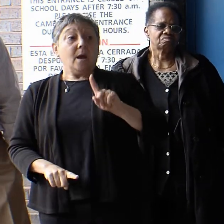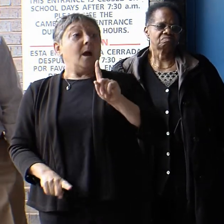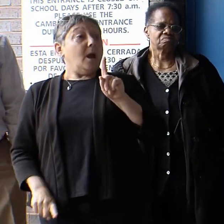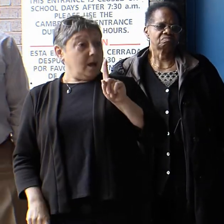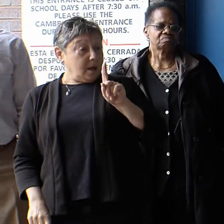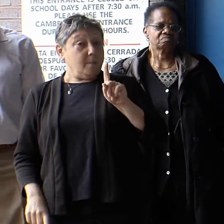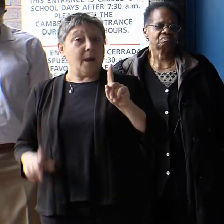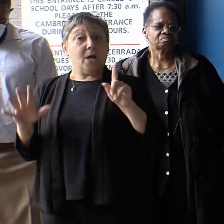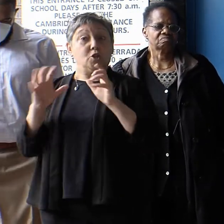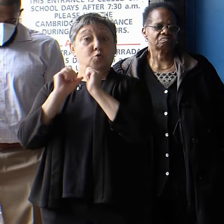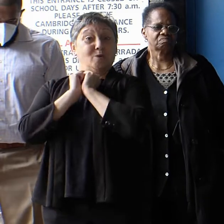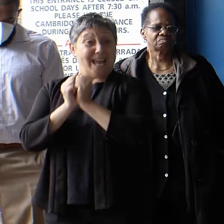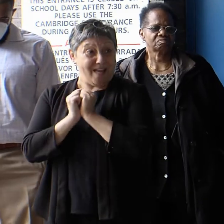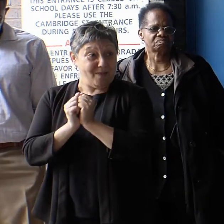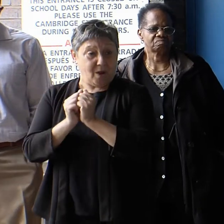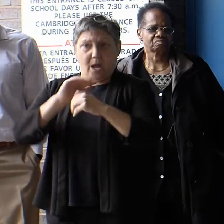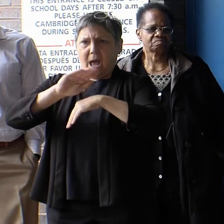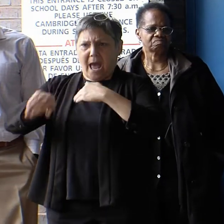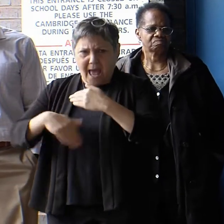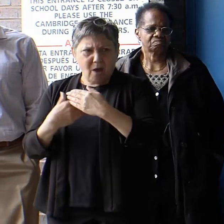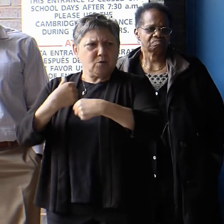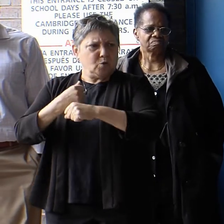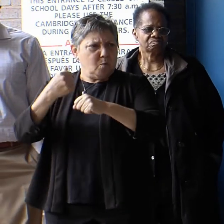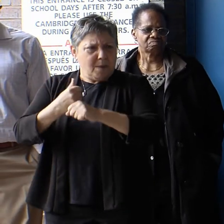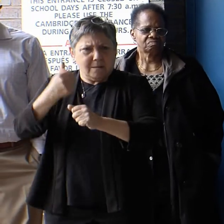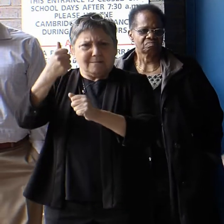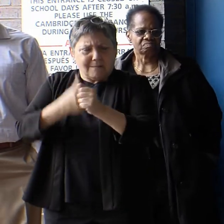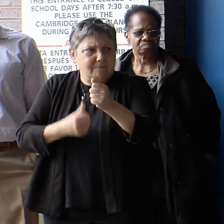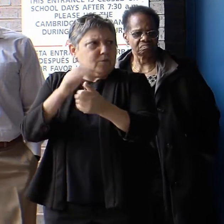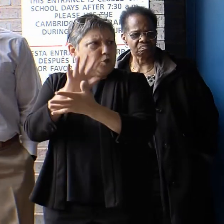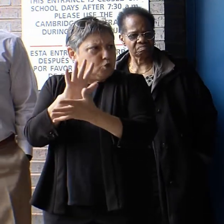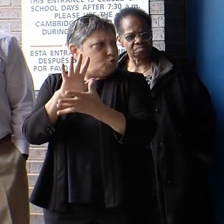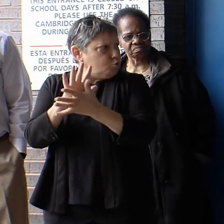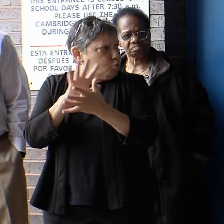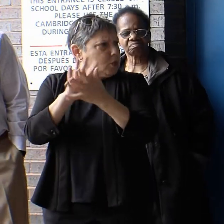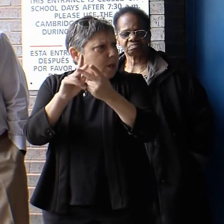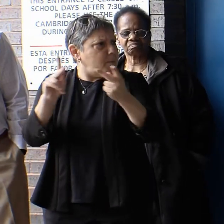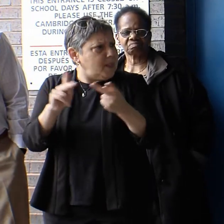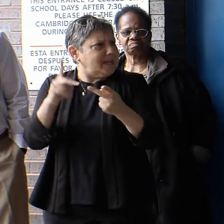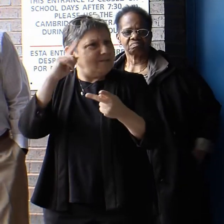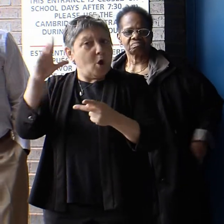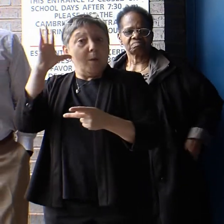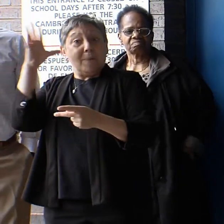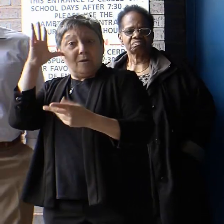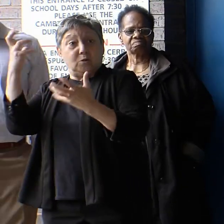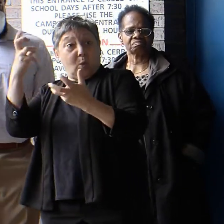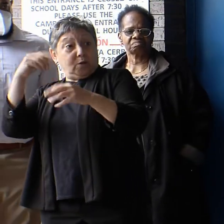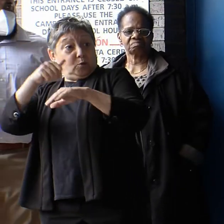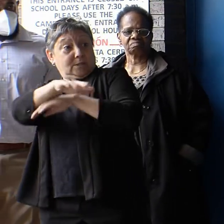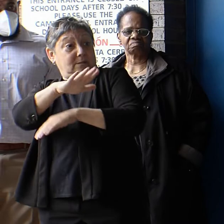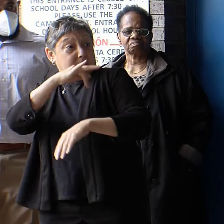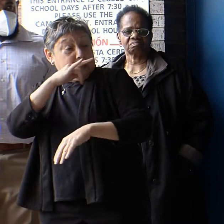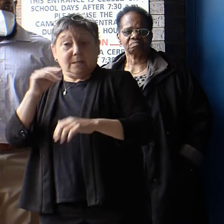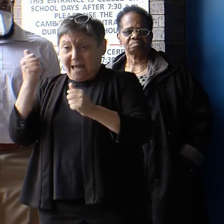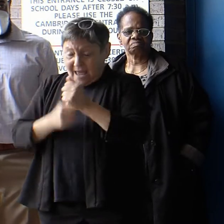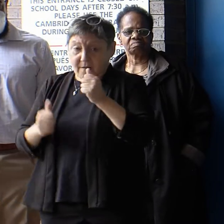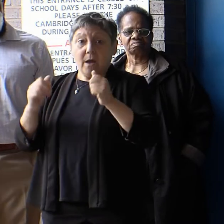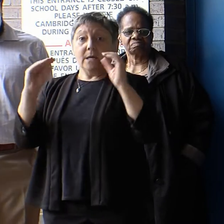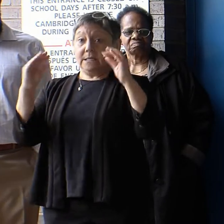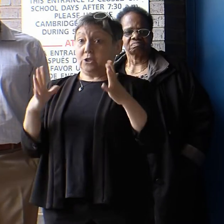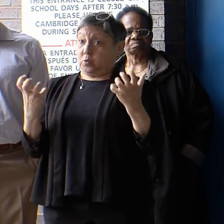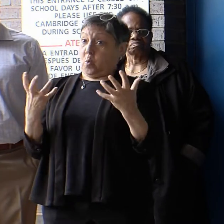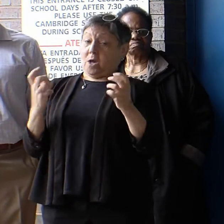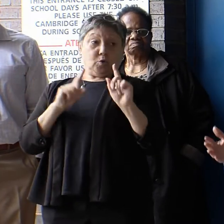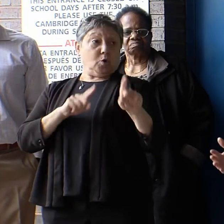we move together, one of the ways we make every public school a place that parents want to send their kids, that educators want to